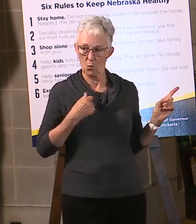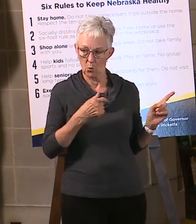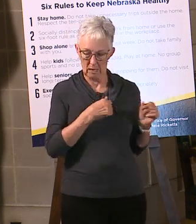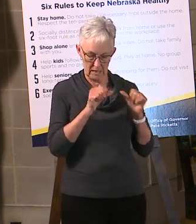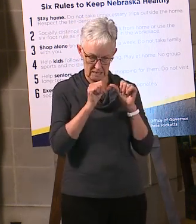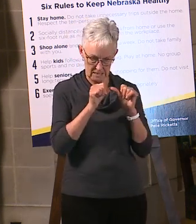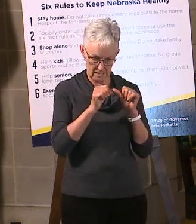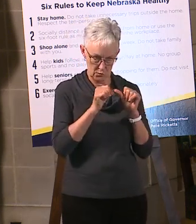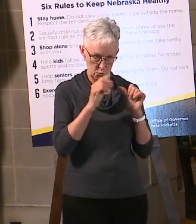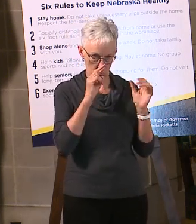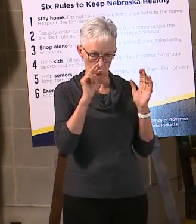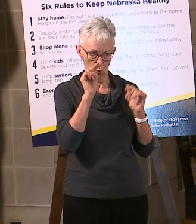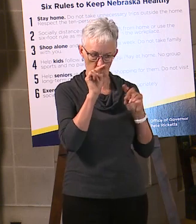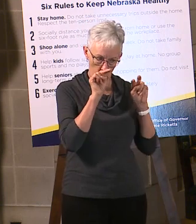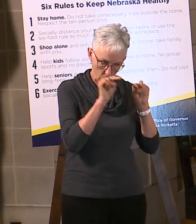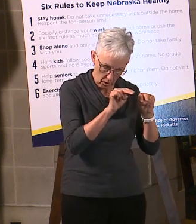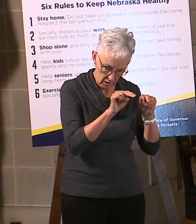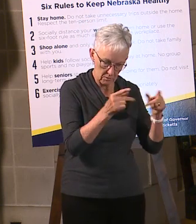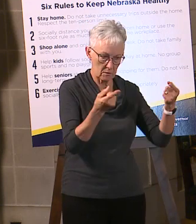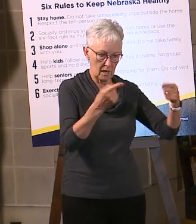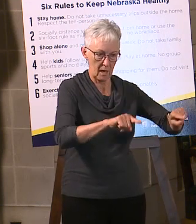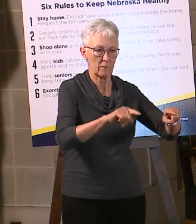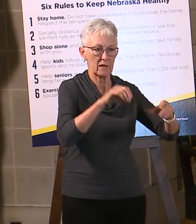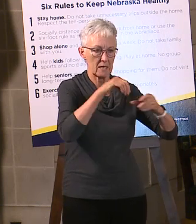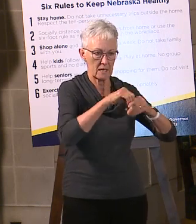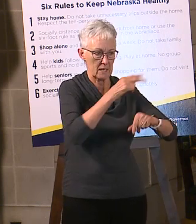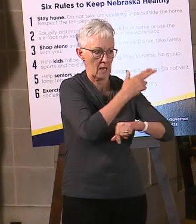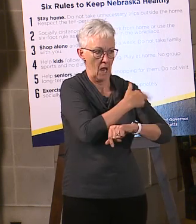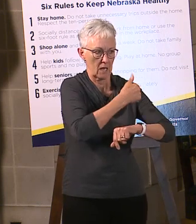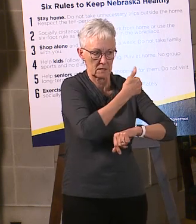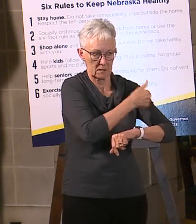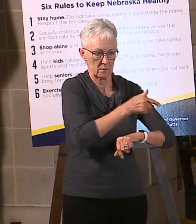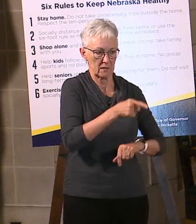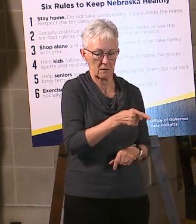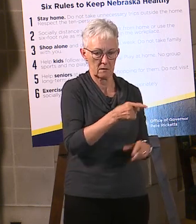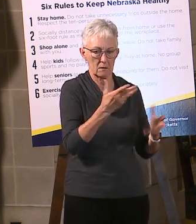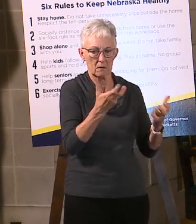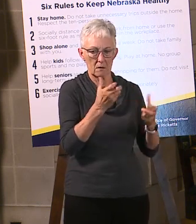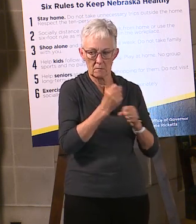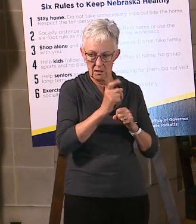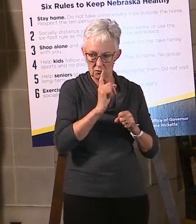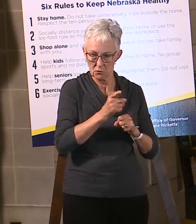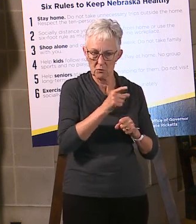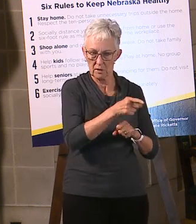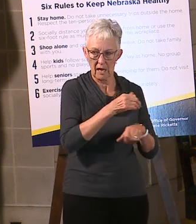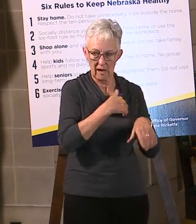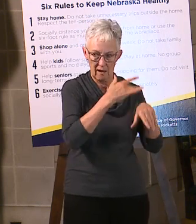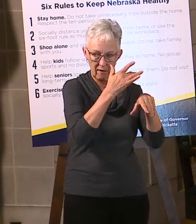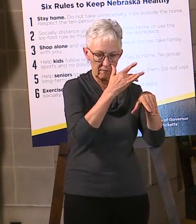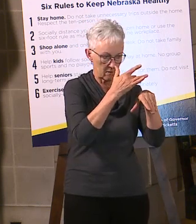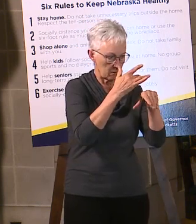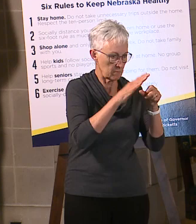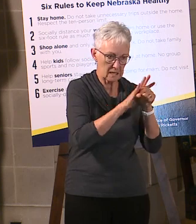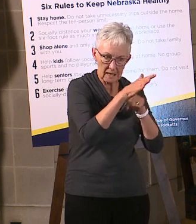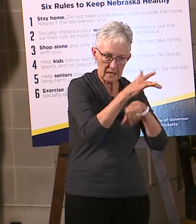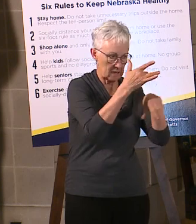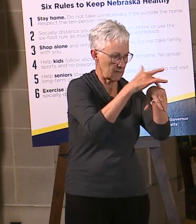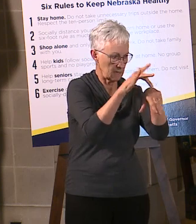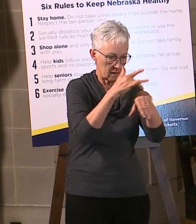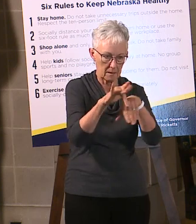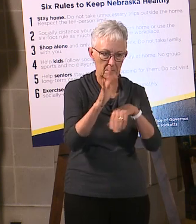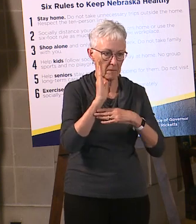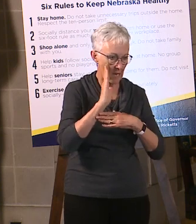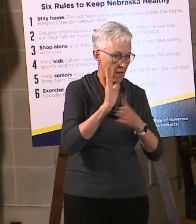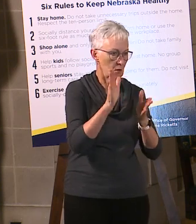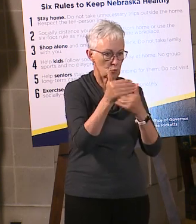like we did starting May 4th, to be able to allow, for example, restaurants to start having dine-in with, you capacity restrictions.